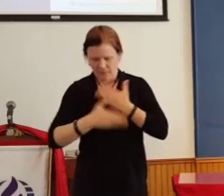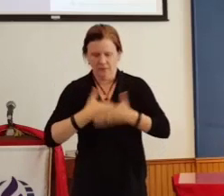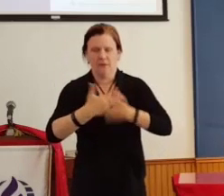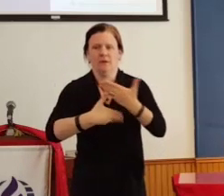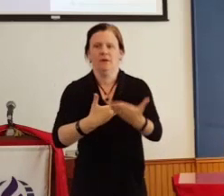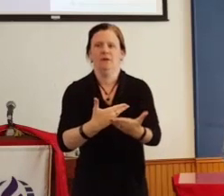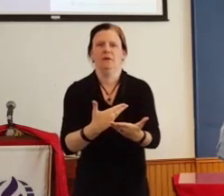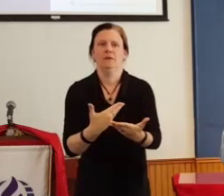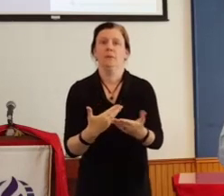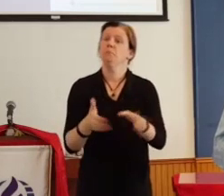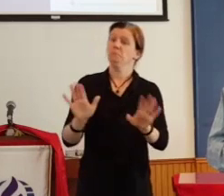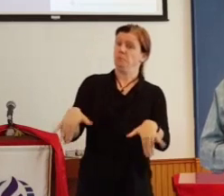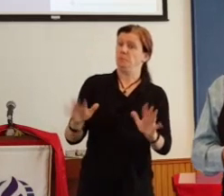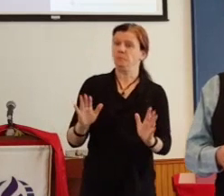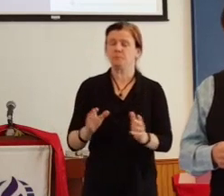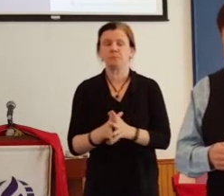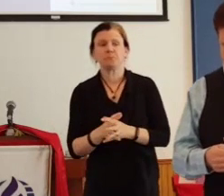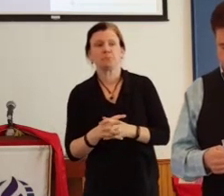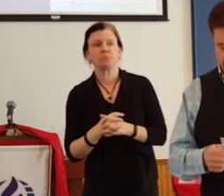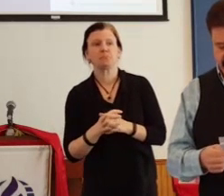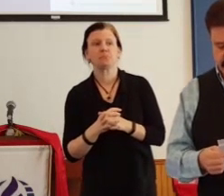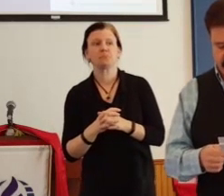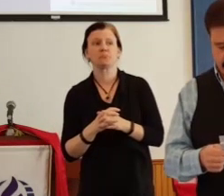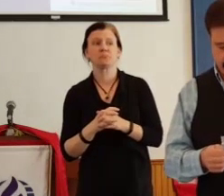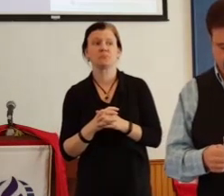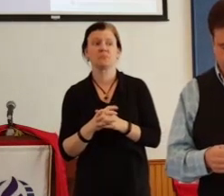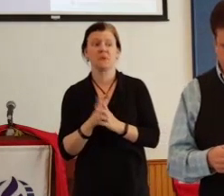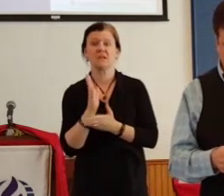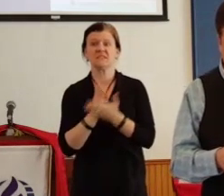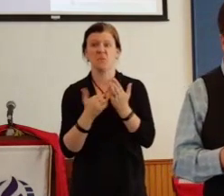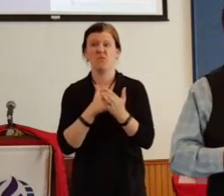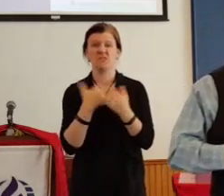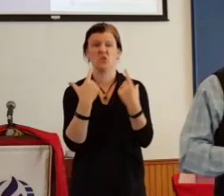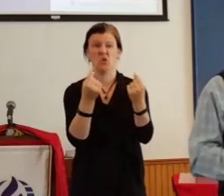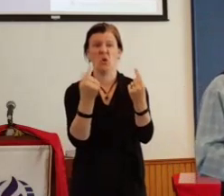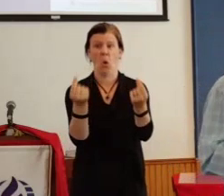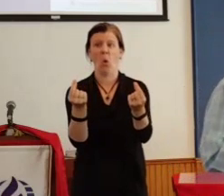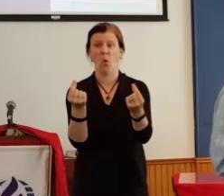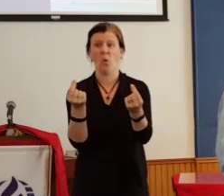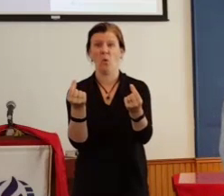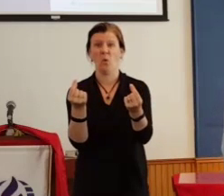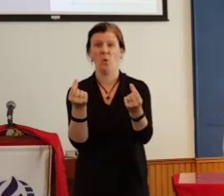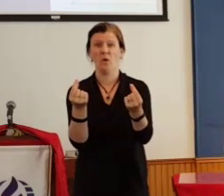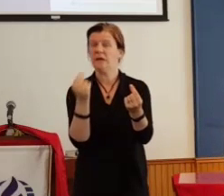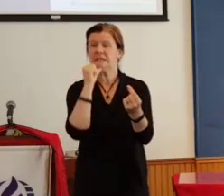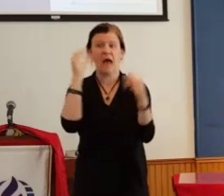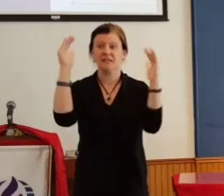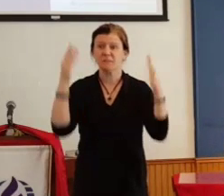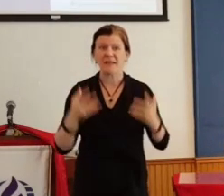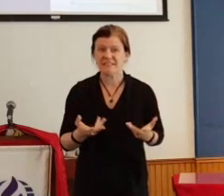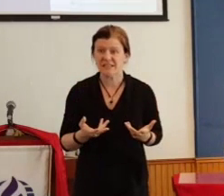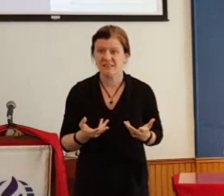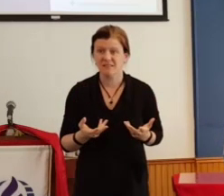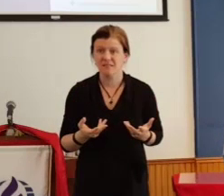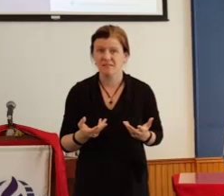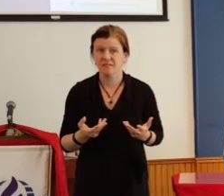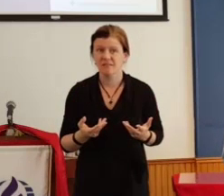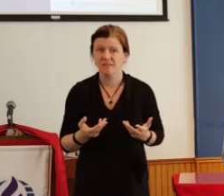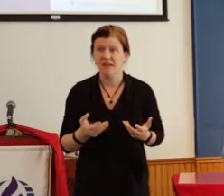And you know what? Some of the places the Spirit will lead us will be unexpected. And how wonderful, how wonderful is